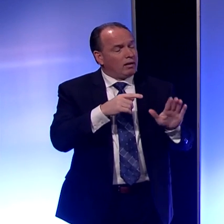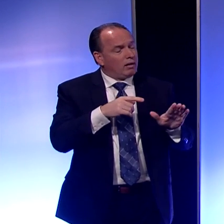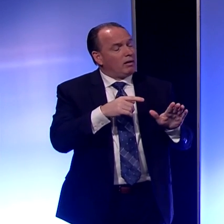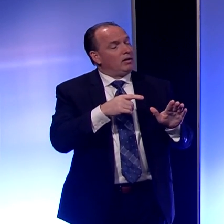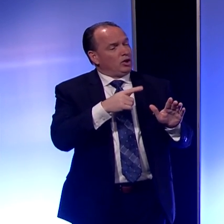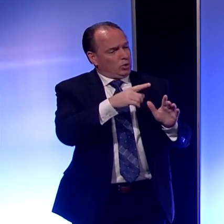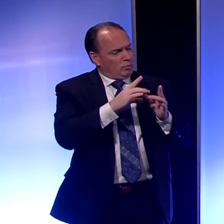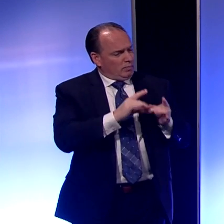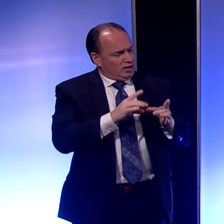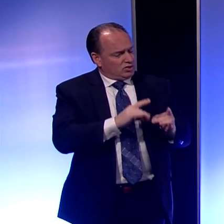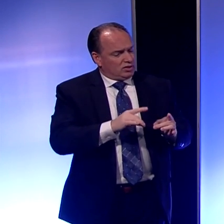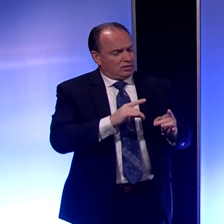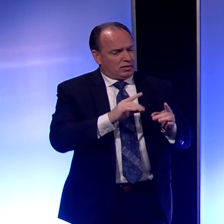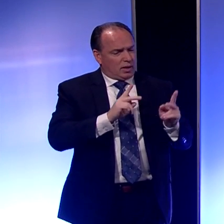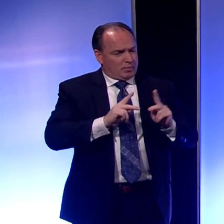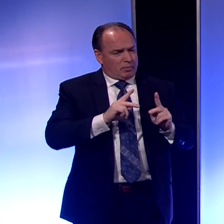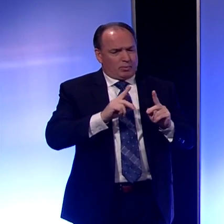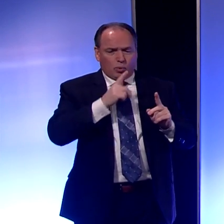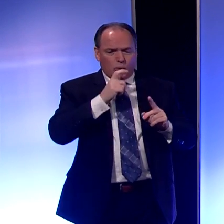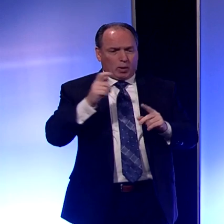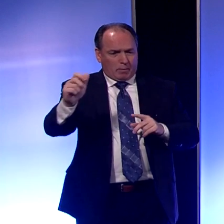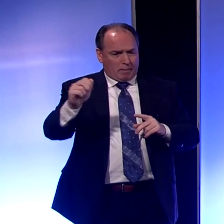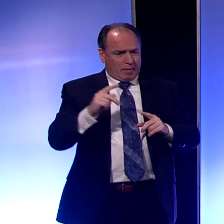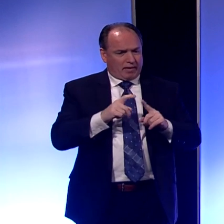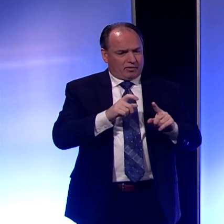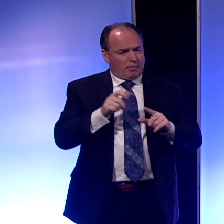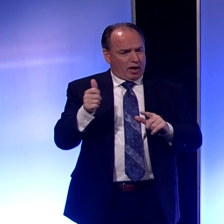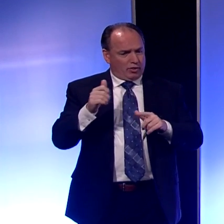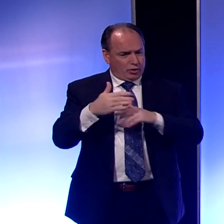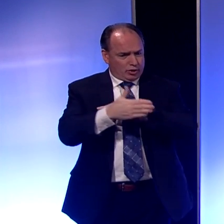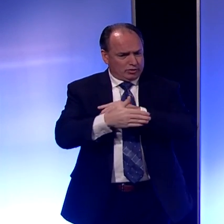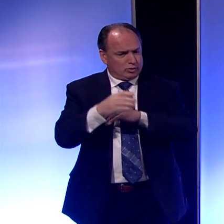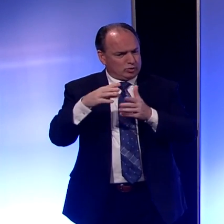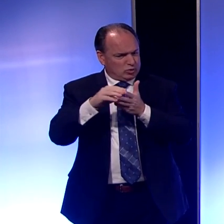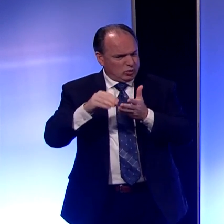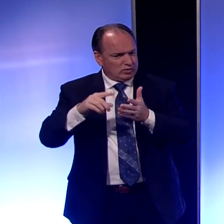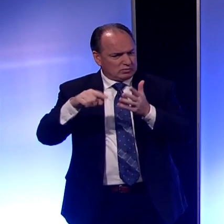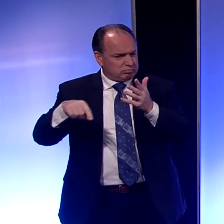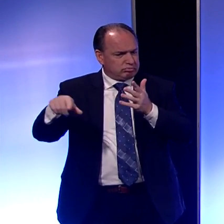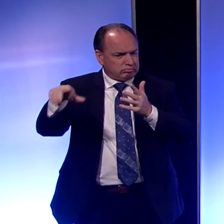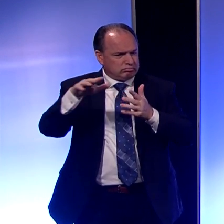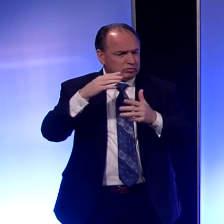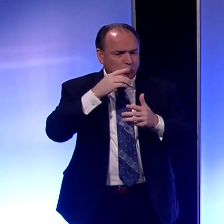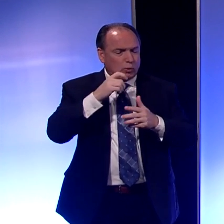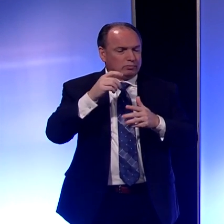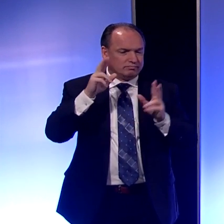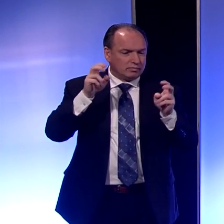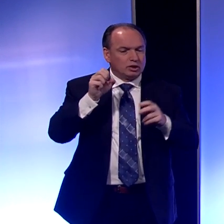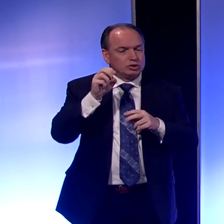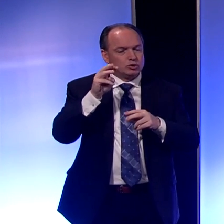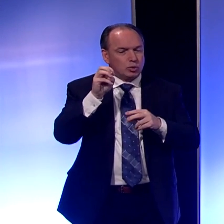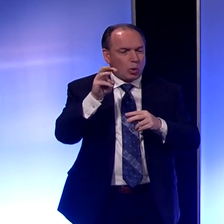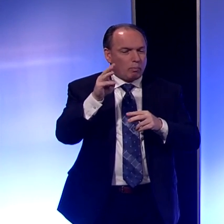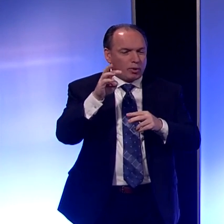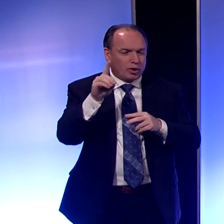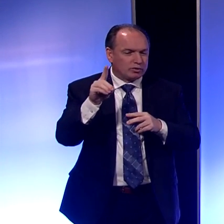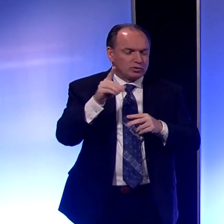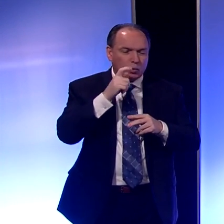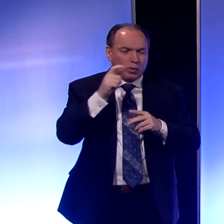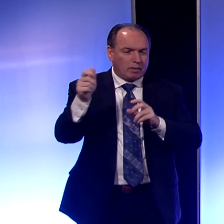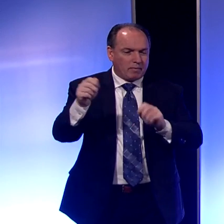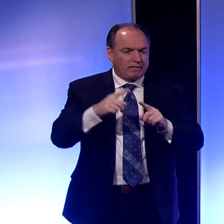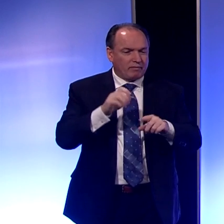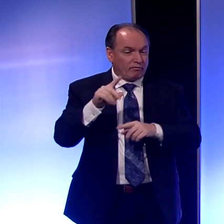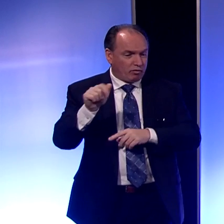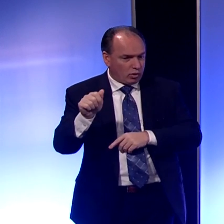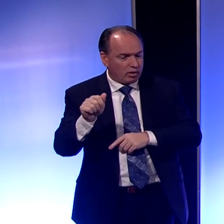mentioned about folks returning, specifically, I think, students. And I'd also like to address Snowbird coming back perhaps from the Florida area.